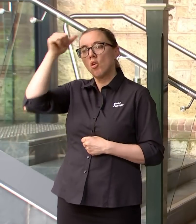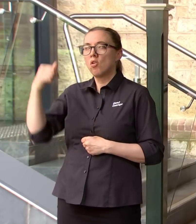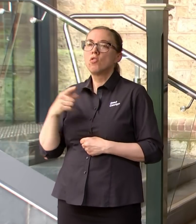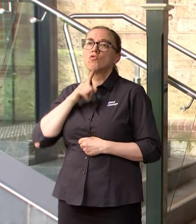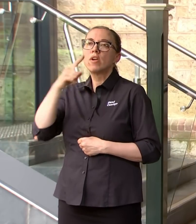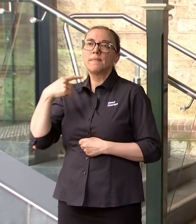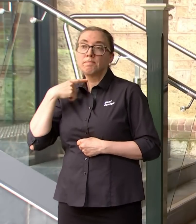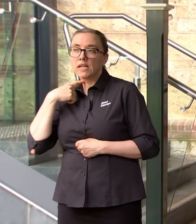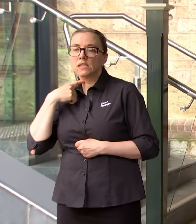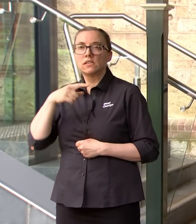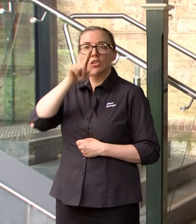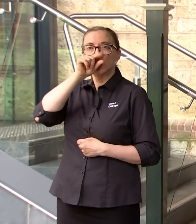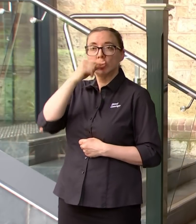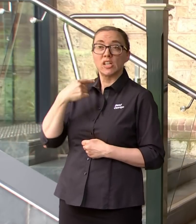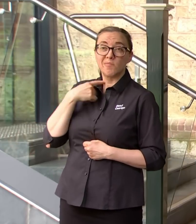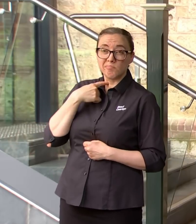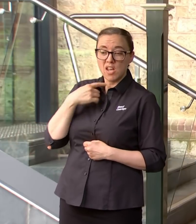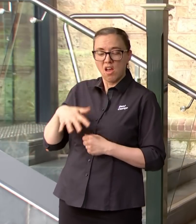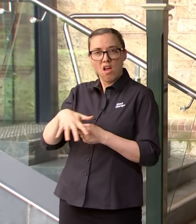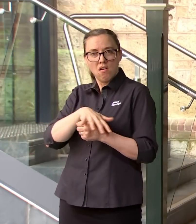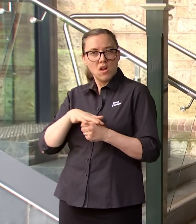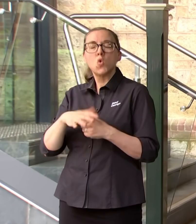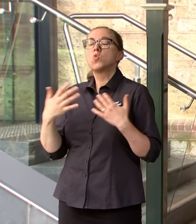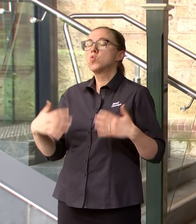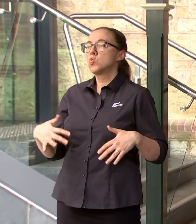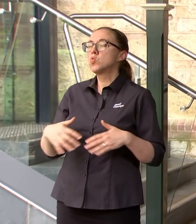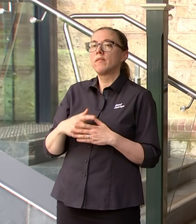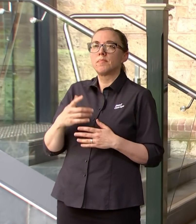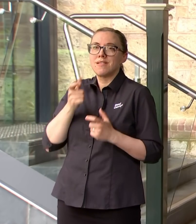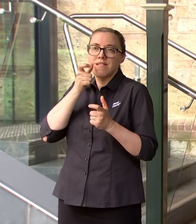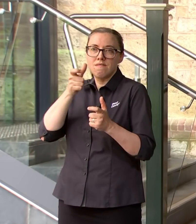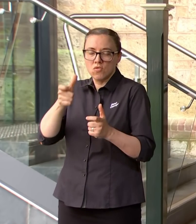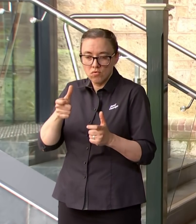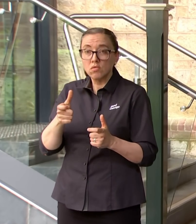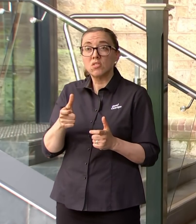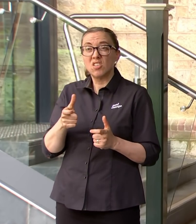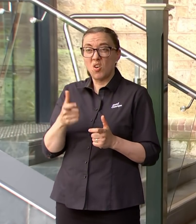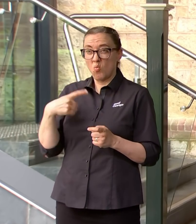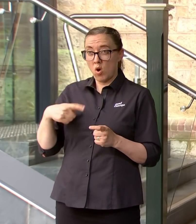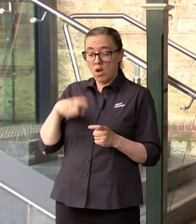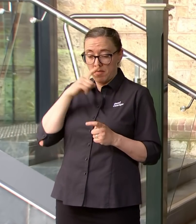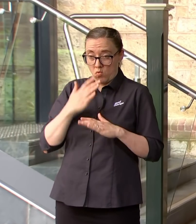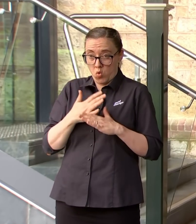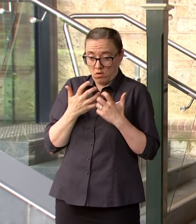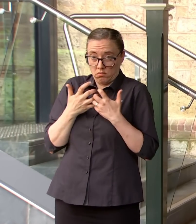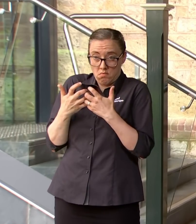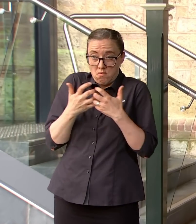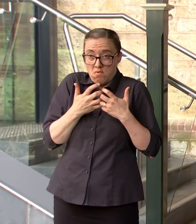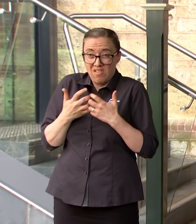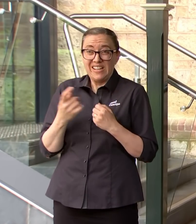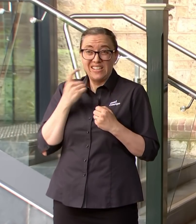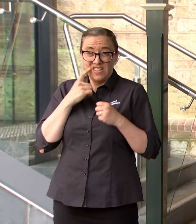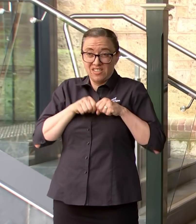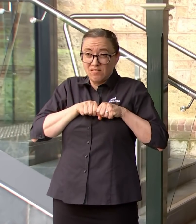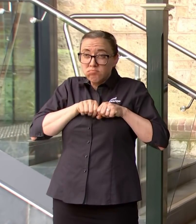industry here in South Australia when it gets into a workforce it is very difficult to keep it out and this is what I mean there are